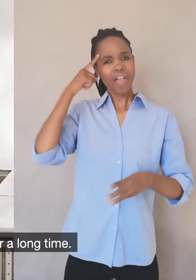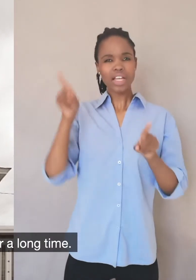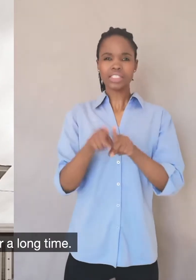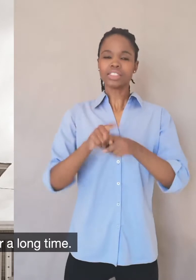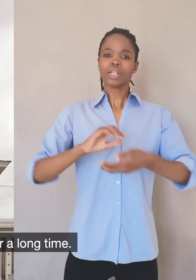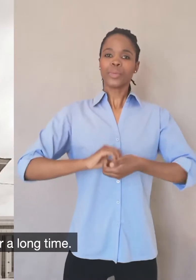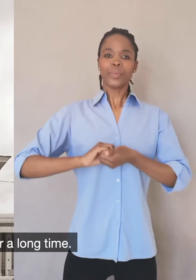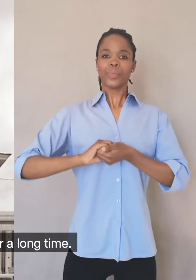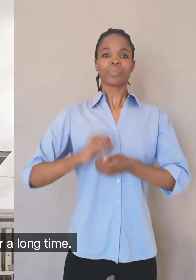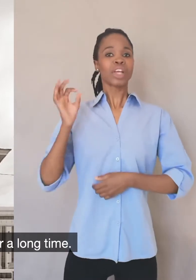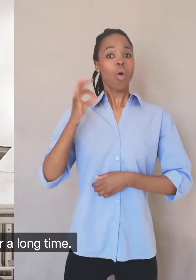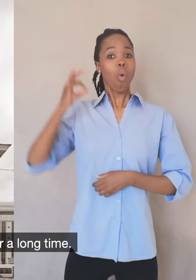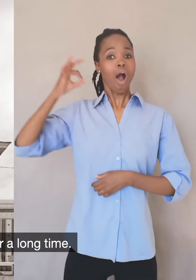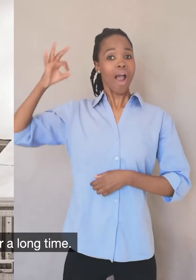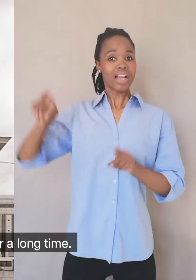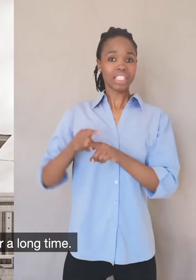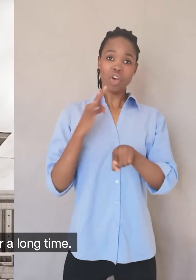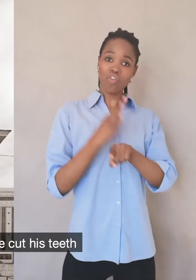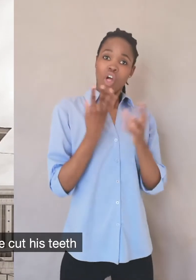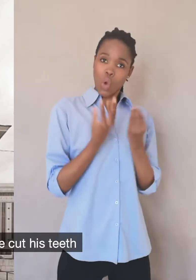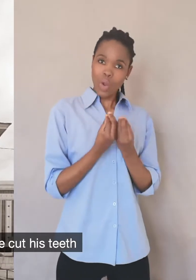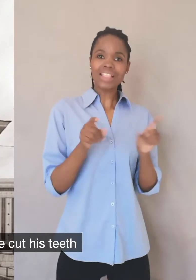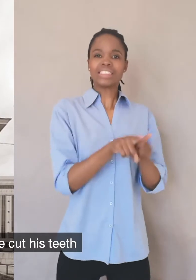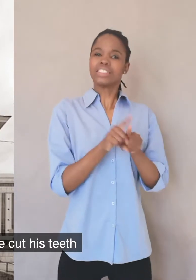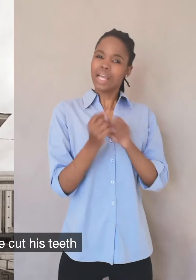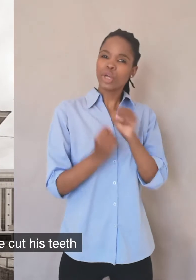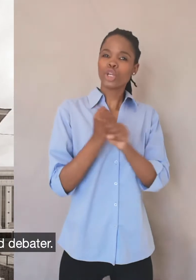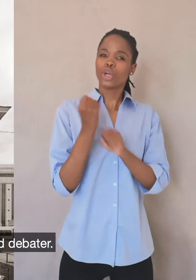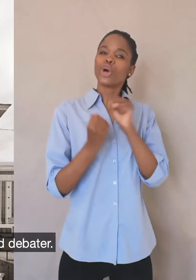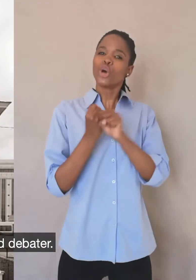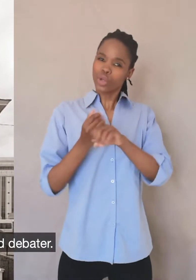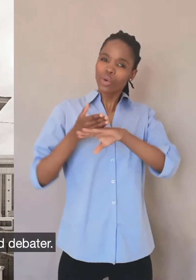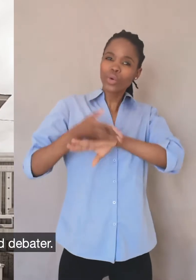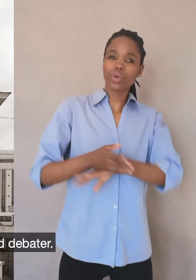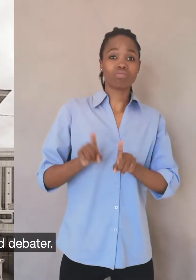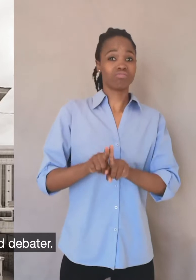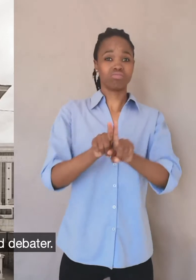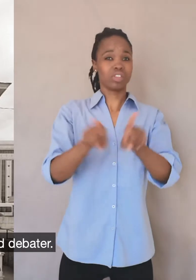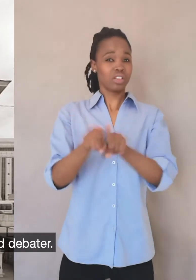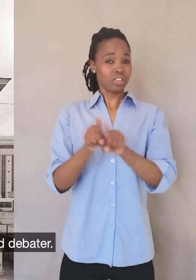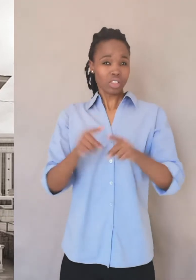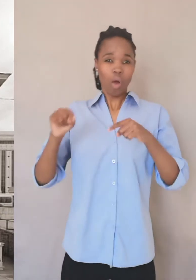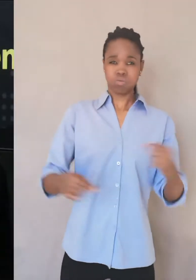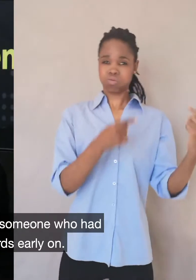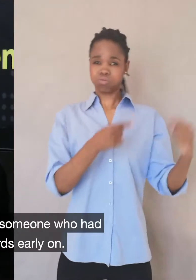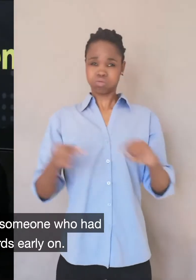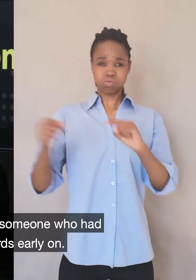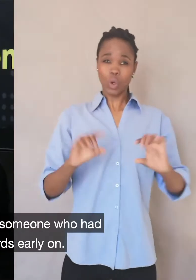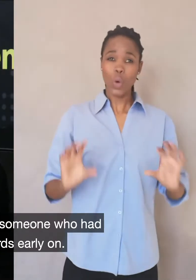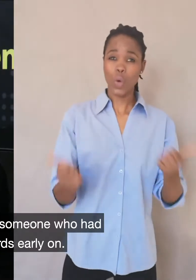the church with his dad for a long time. And that was kind of where he cut his teeth. And he was a pretty good debater. And he